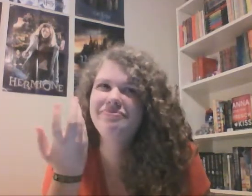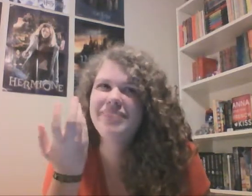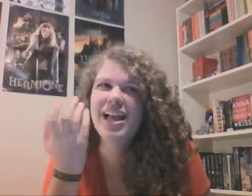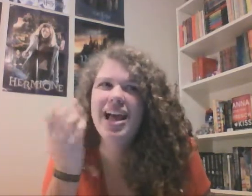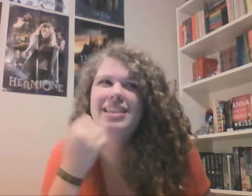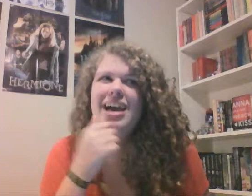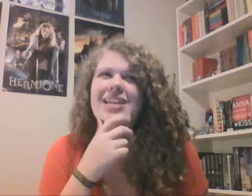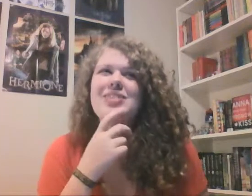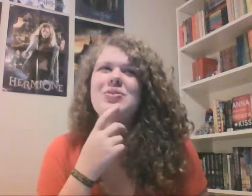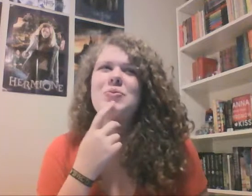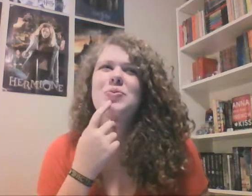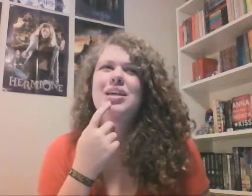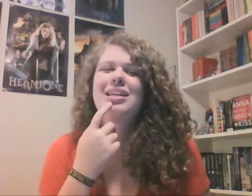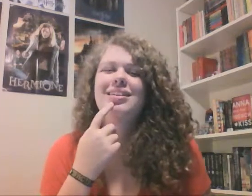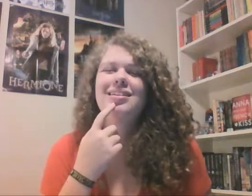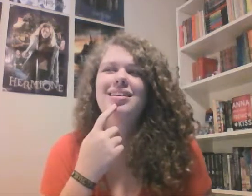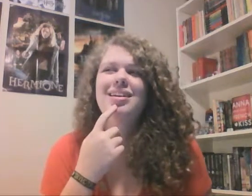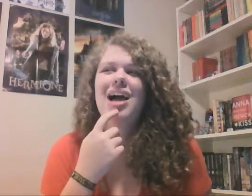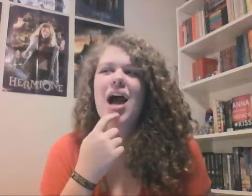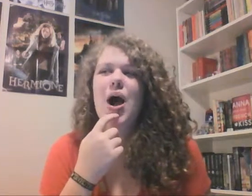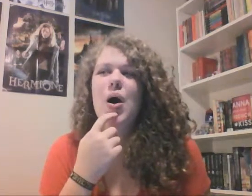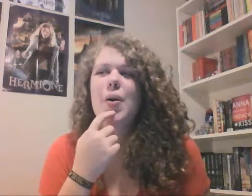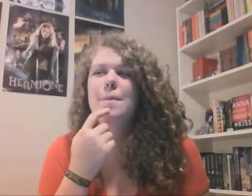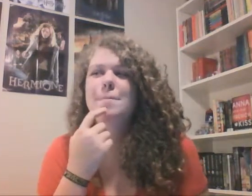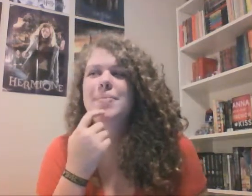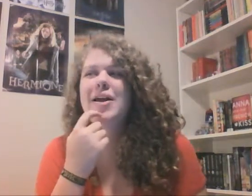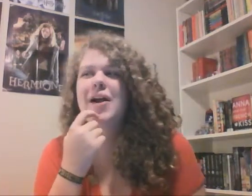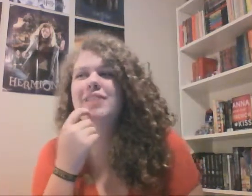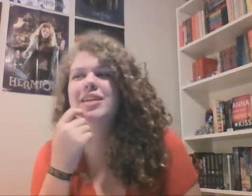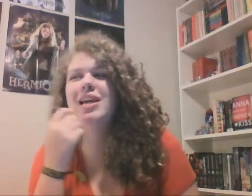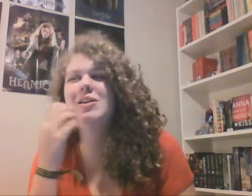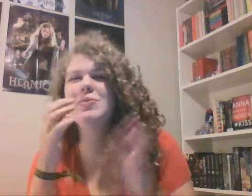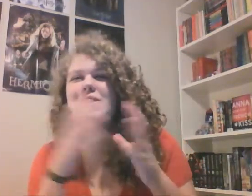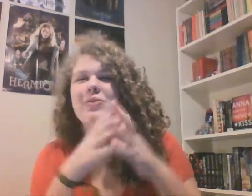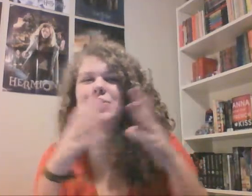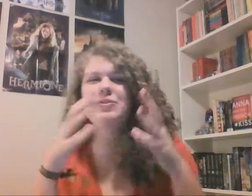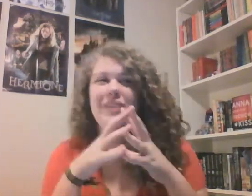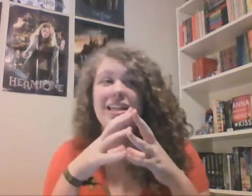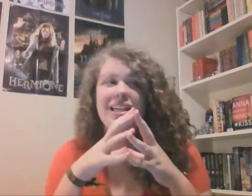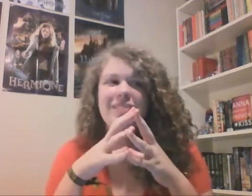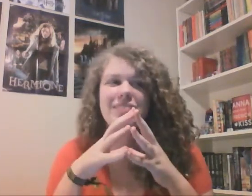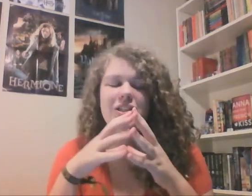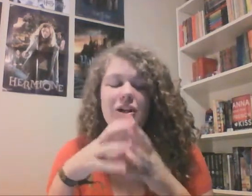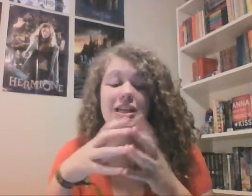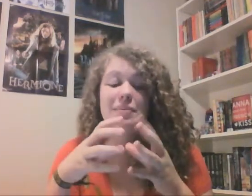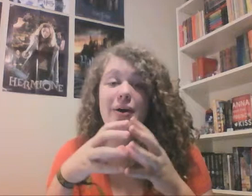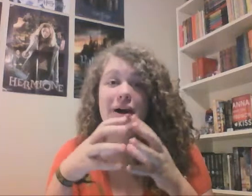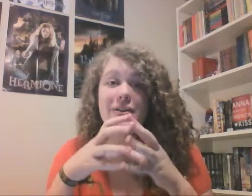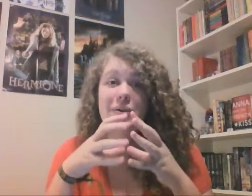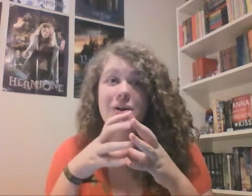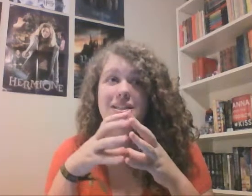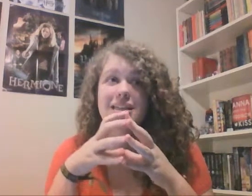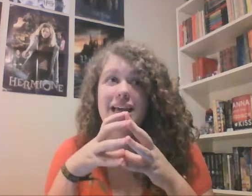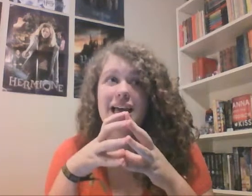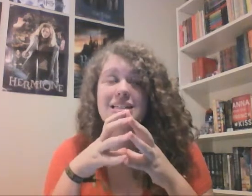and that is when they're having a werewolf meeting talking about how they want to get